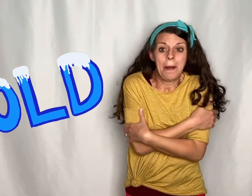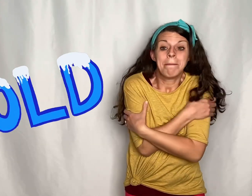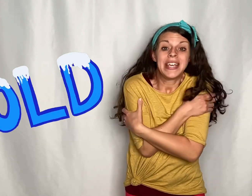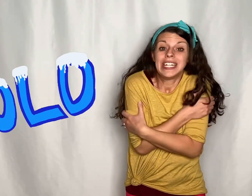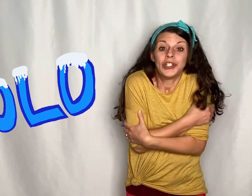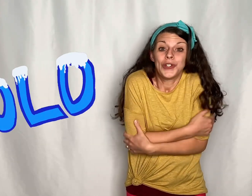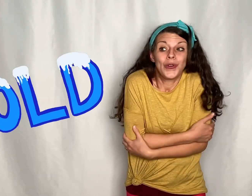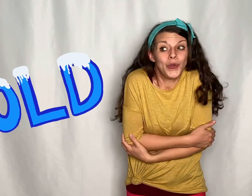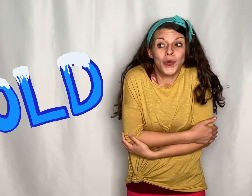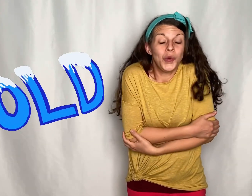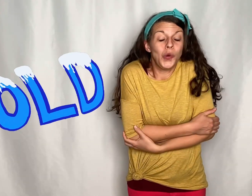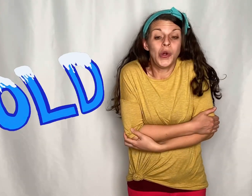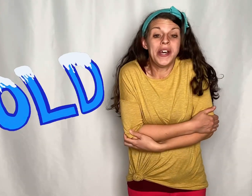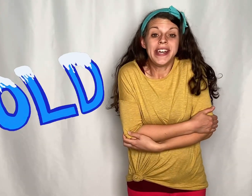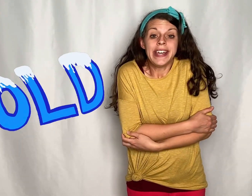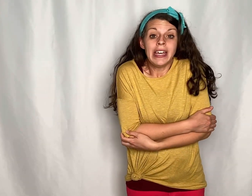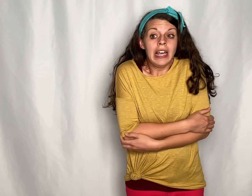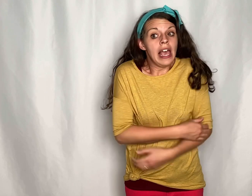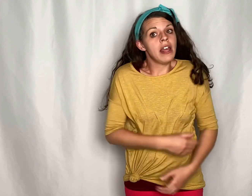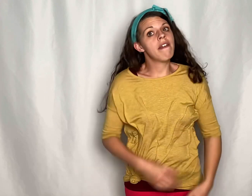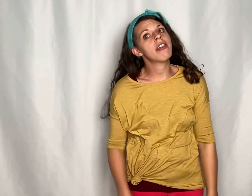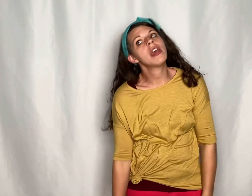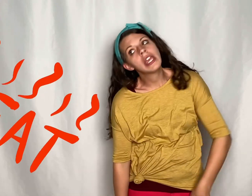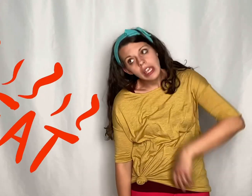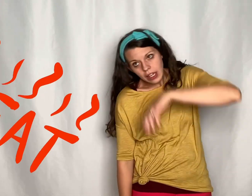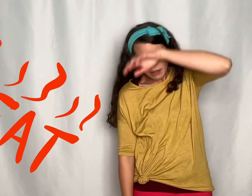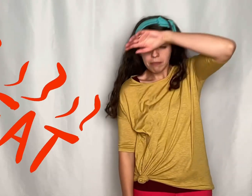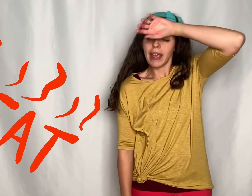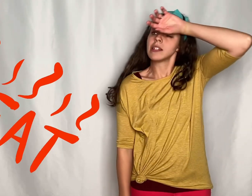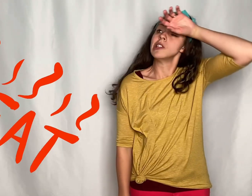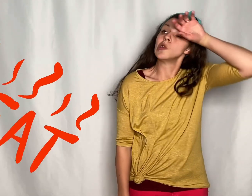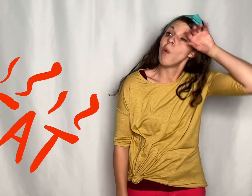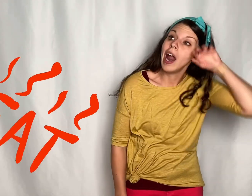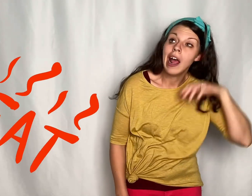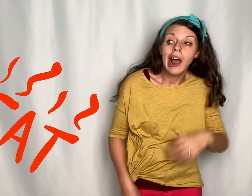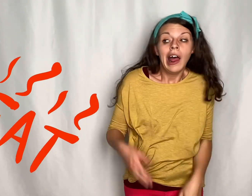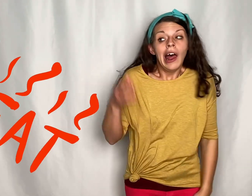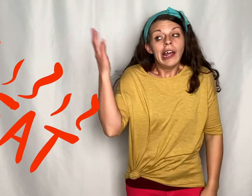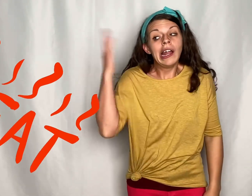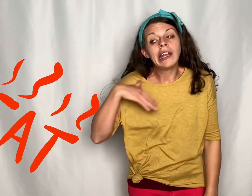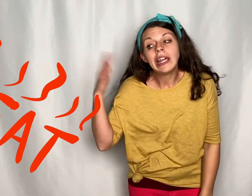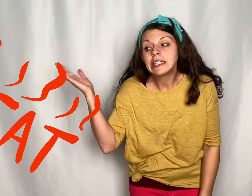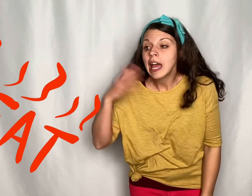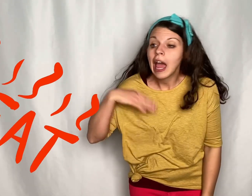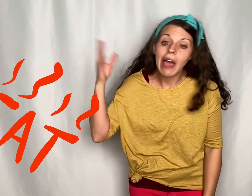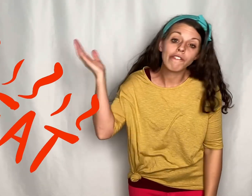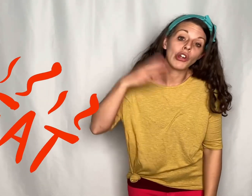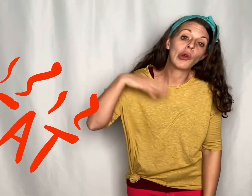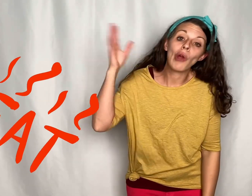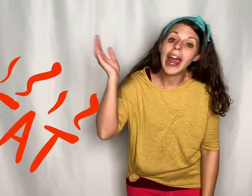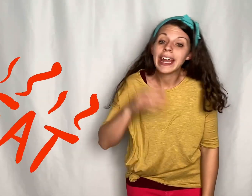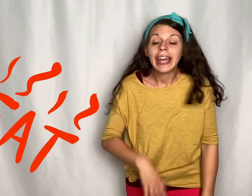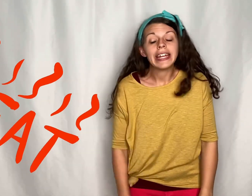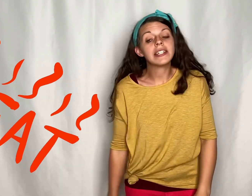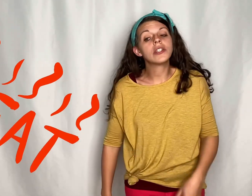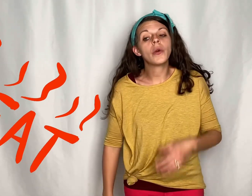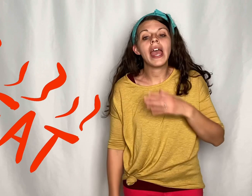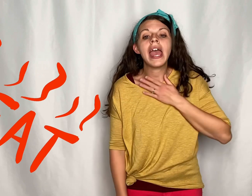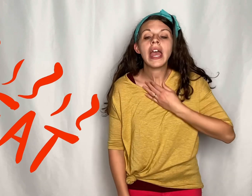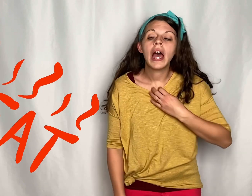me too. And if the heat makes you sweat, there's no need to have regret. It's okay